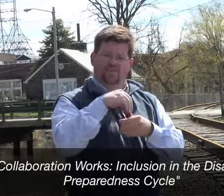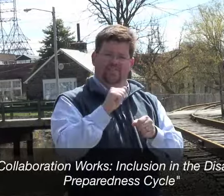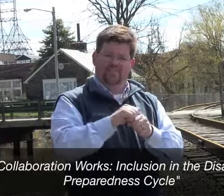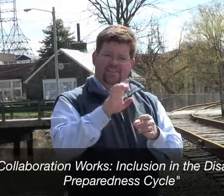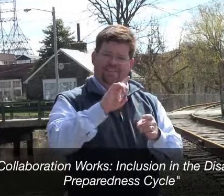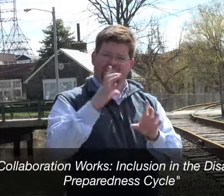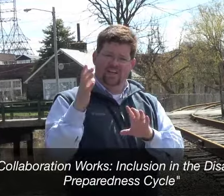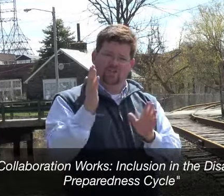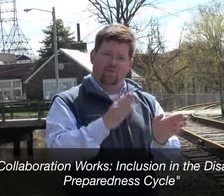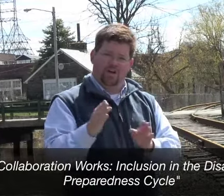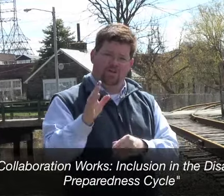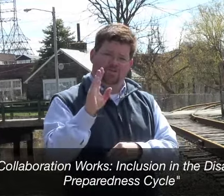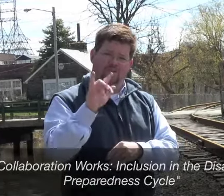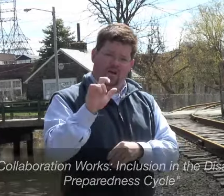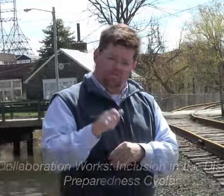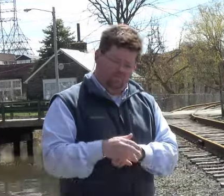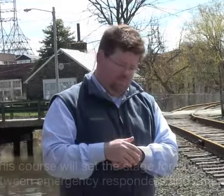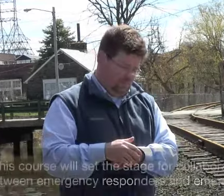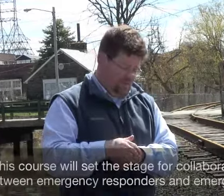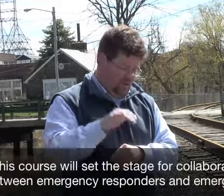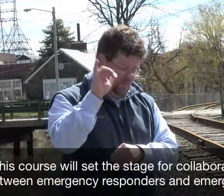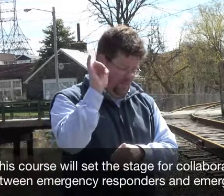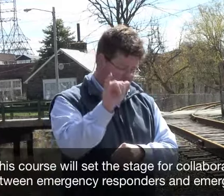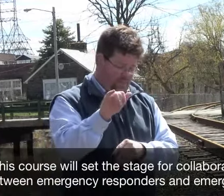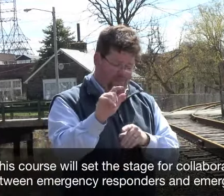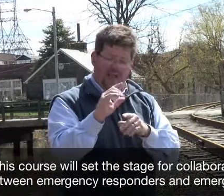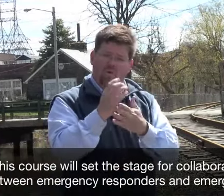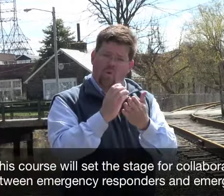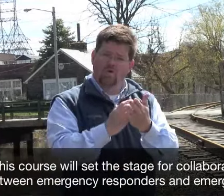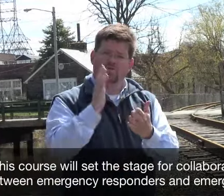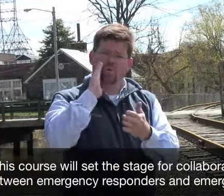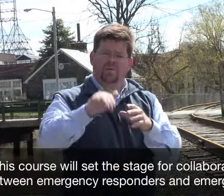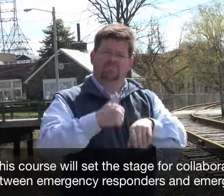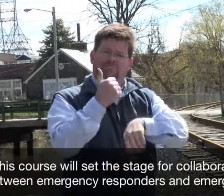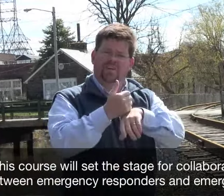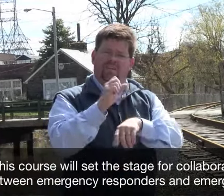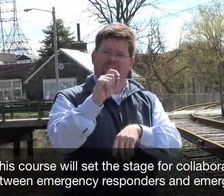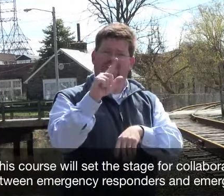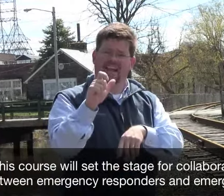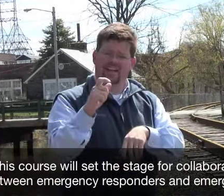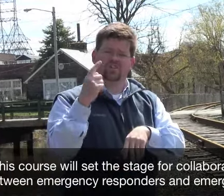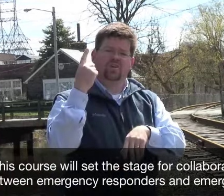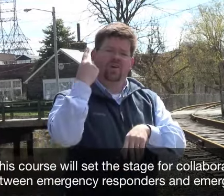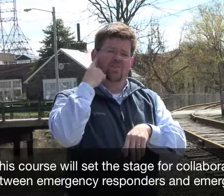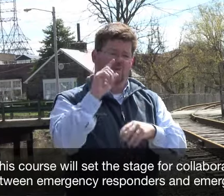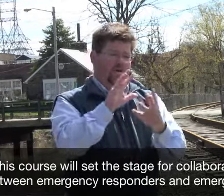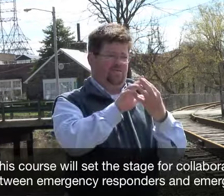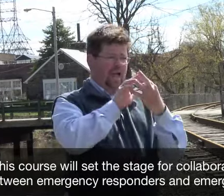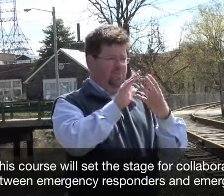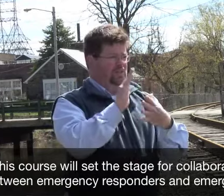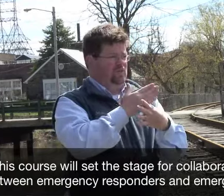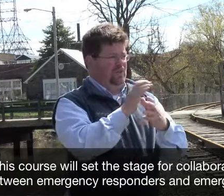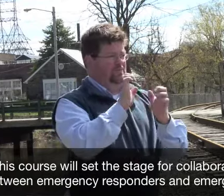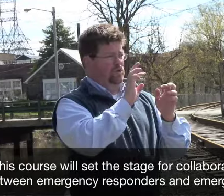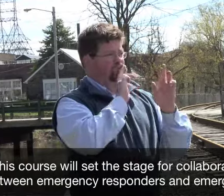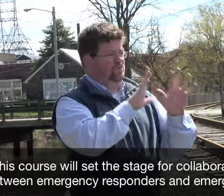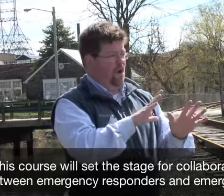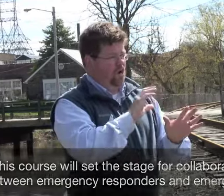Inclusion in the Disaster Preparedness Cycle. That course will set the stage for a collaboration between emergency